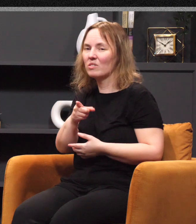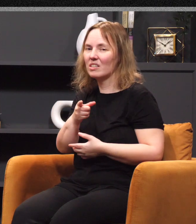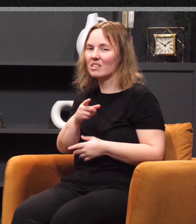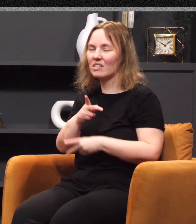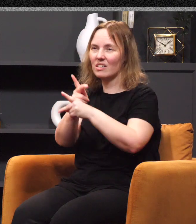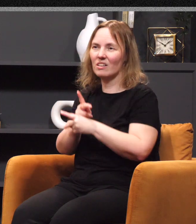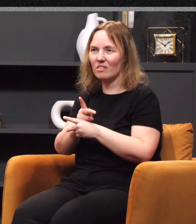devil?